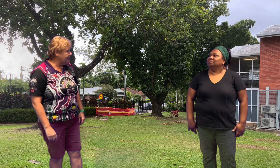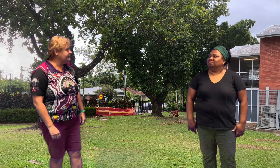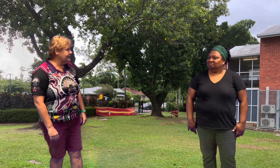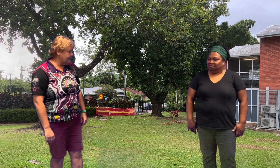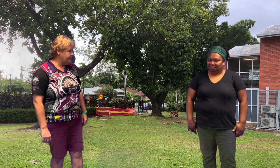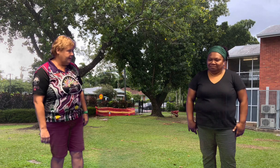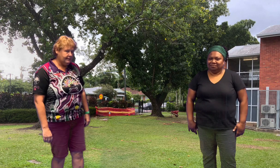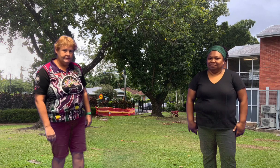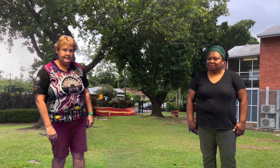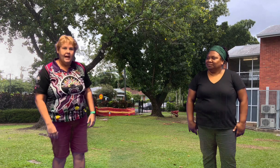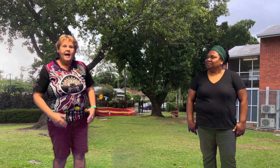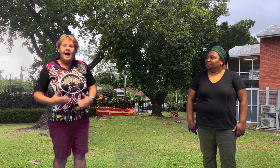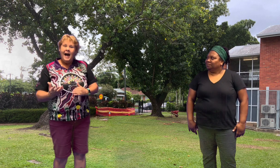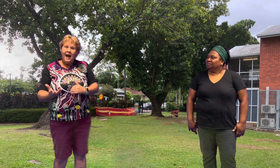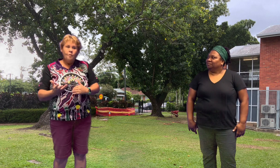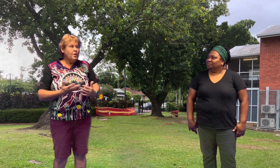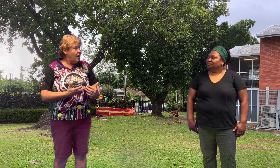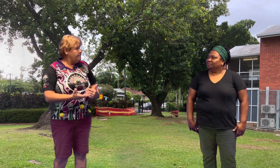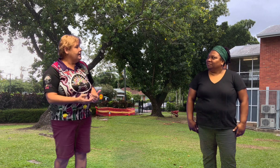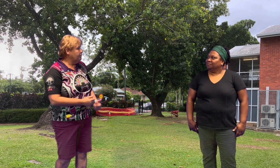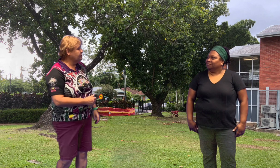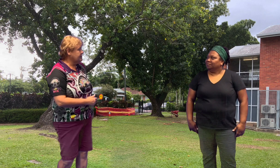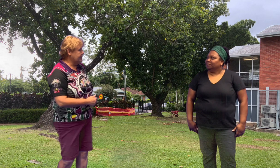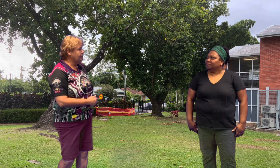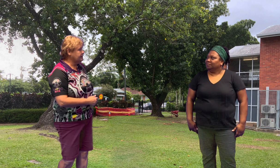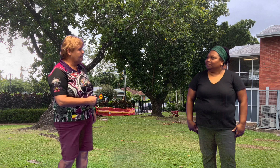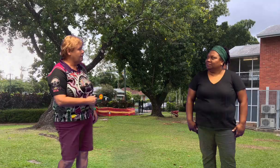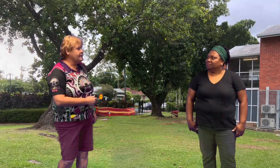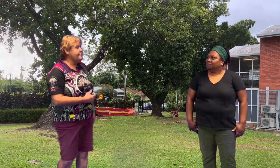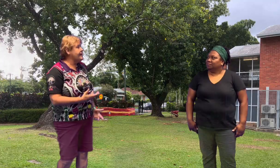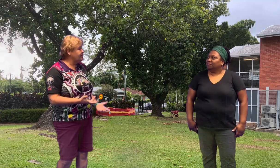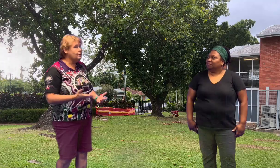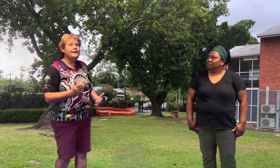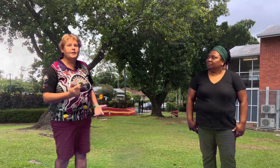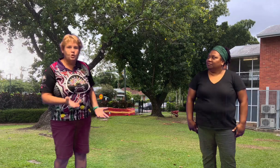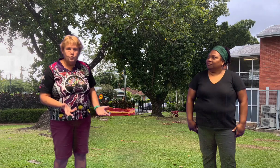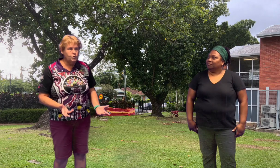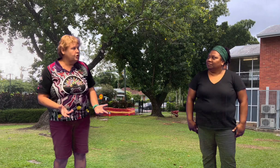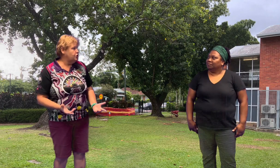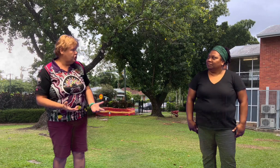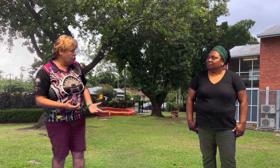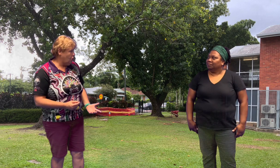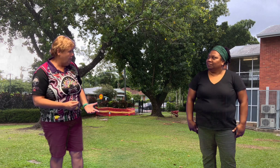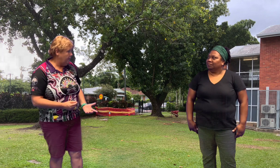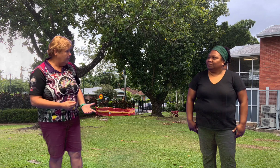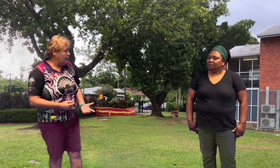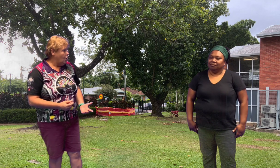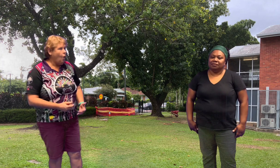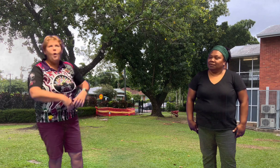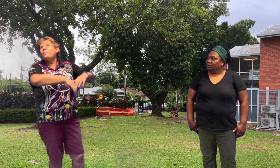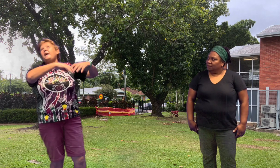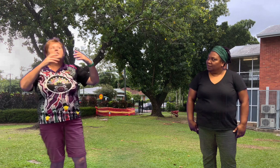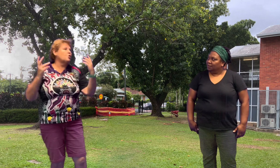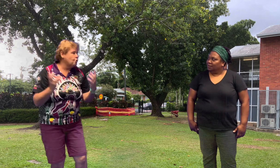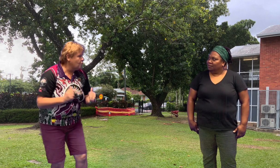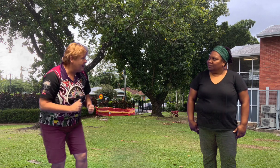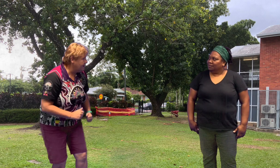things. How would I be able to tell somebody they're doing a good job? Oh, they're great,